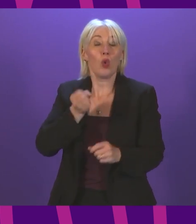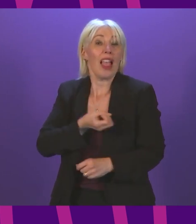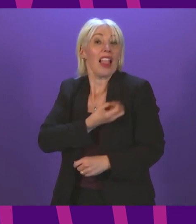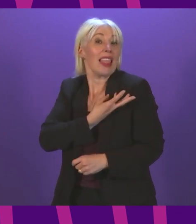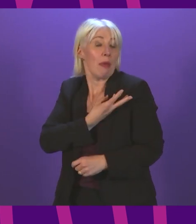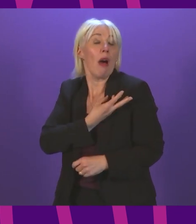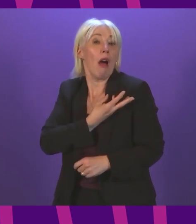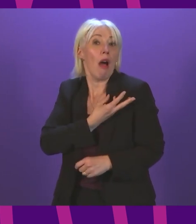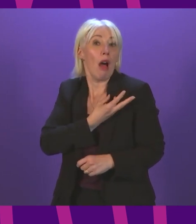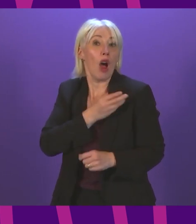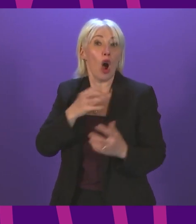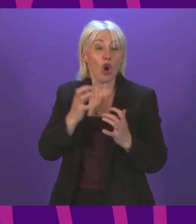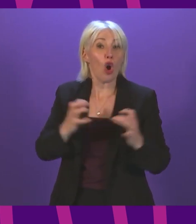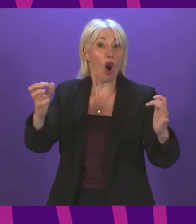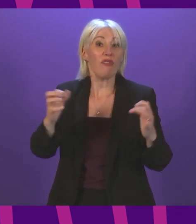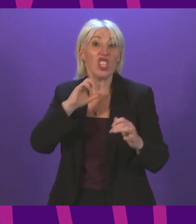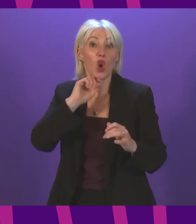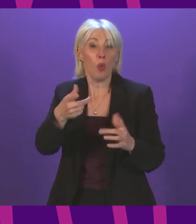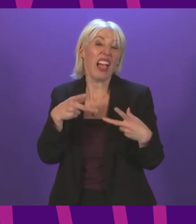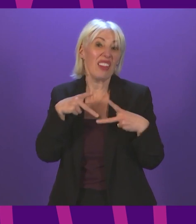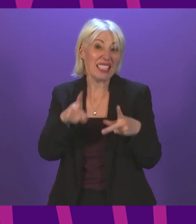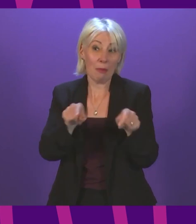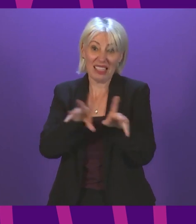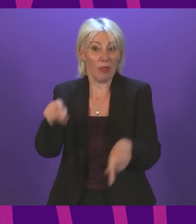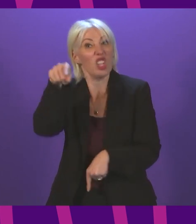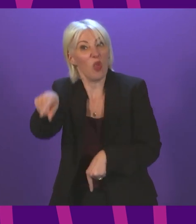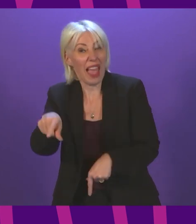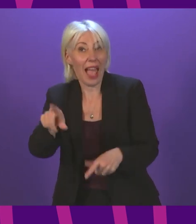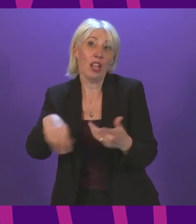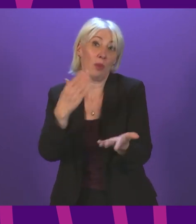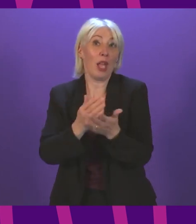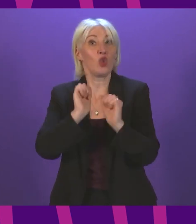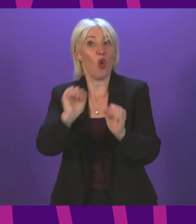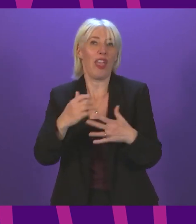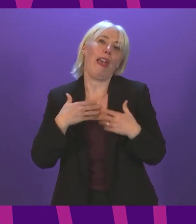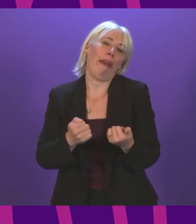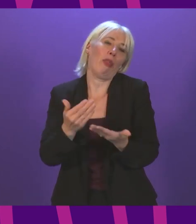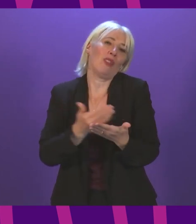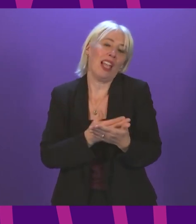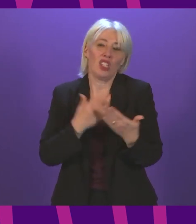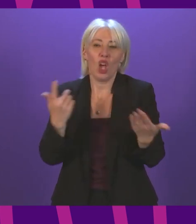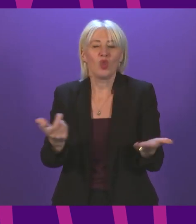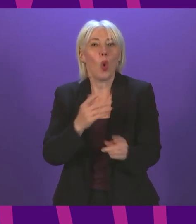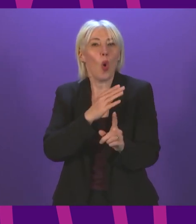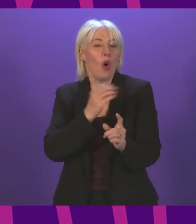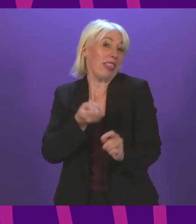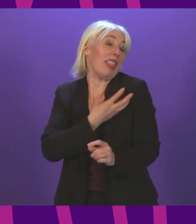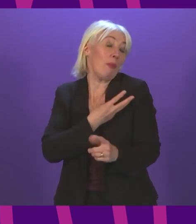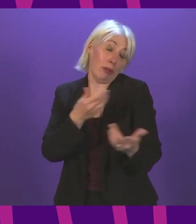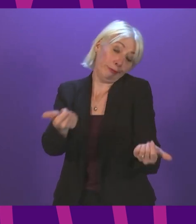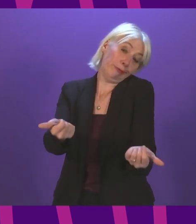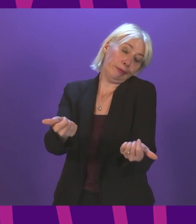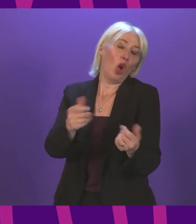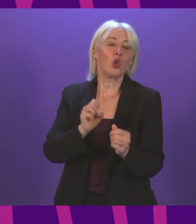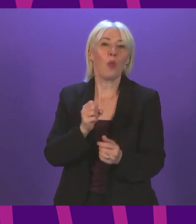are to have a scheme like this, because it's important that their health gets protected. So when Ana Sarwar decides to have a bit